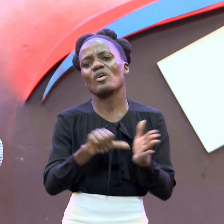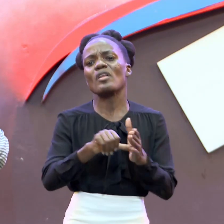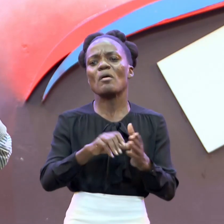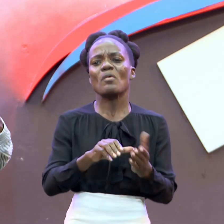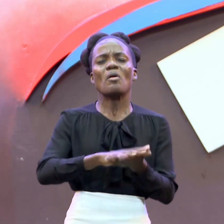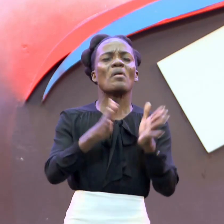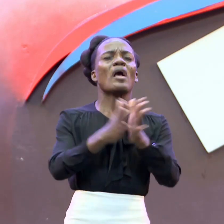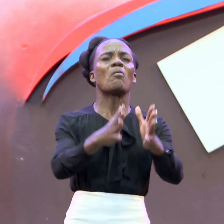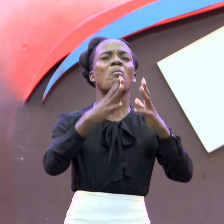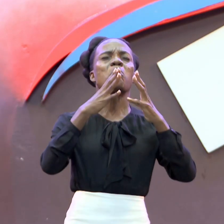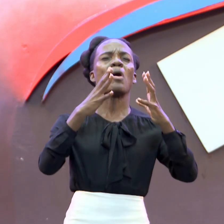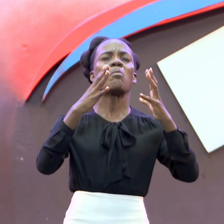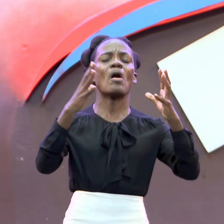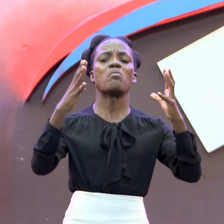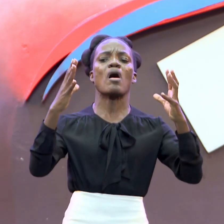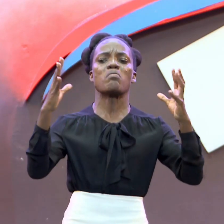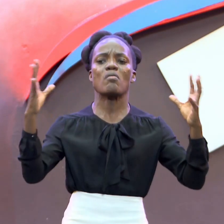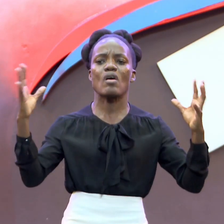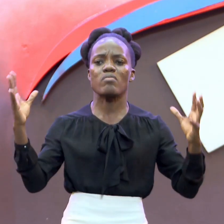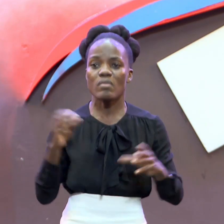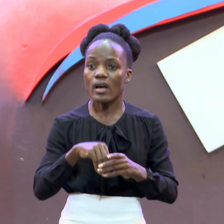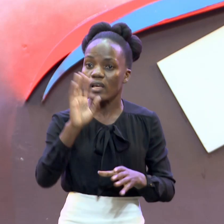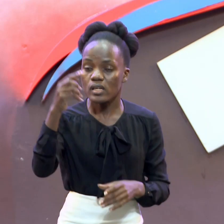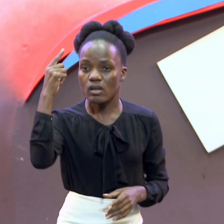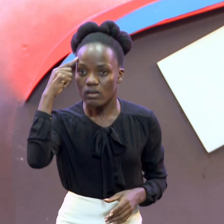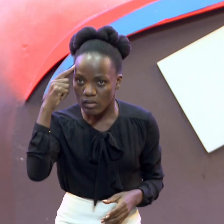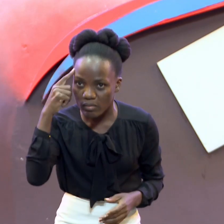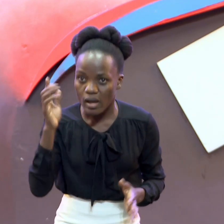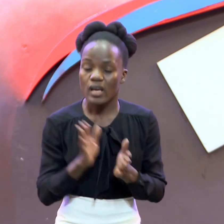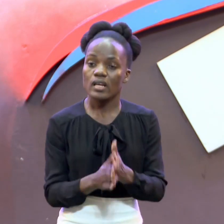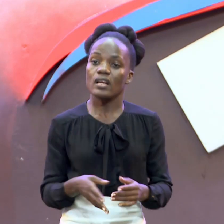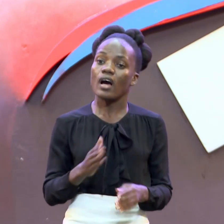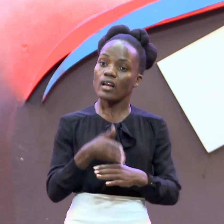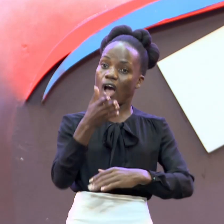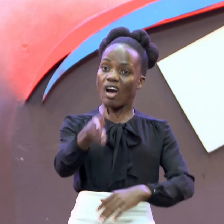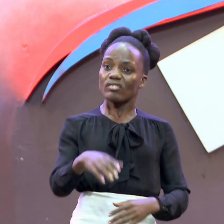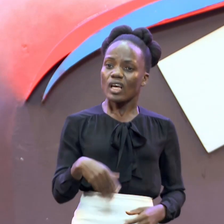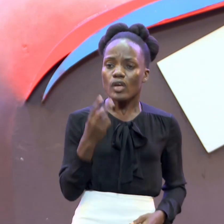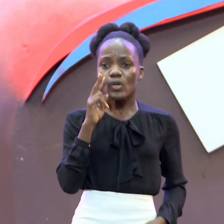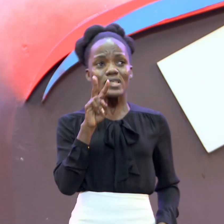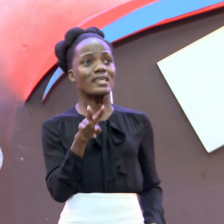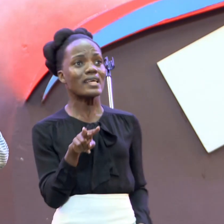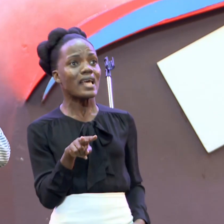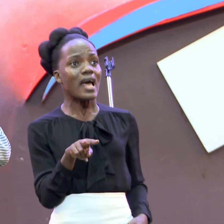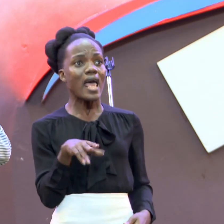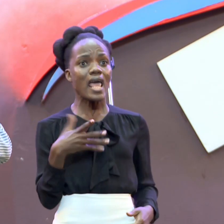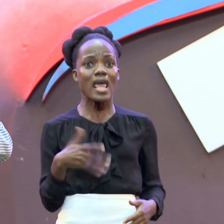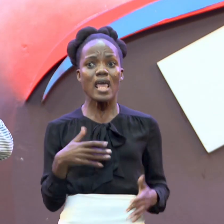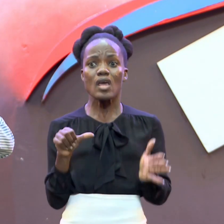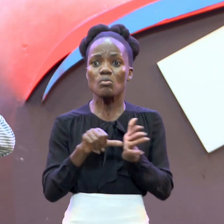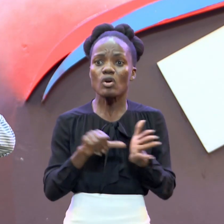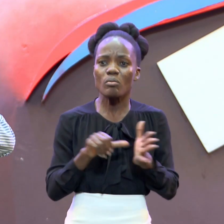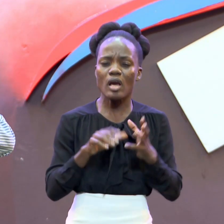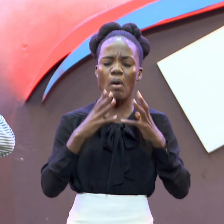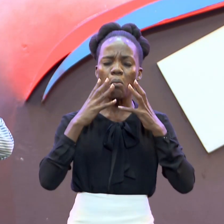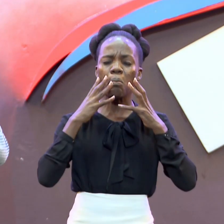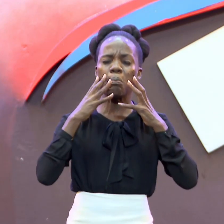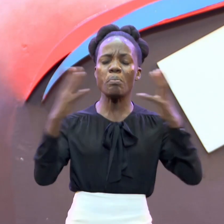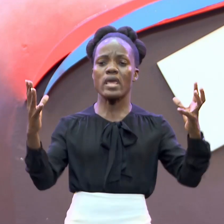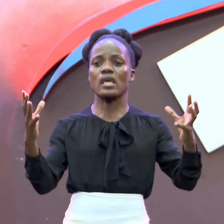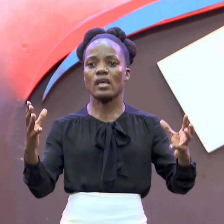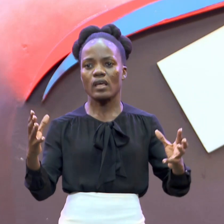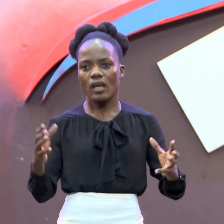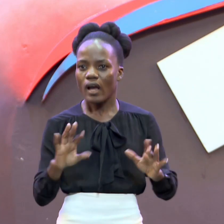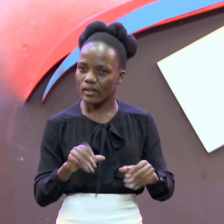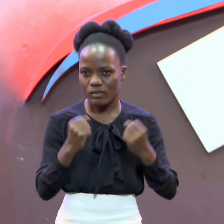More It Expands Within Your Mind And It Appears So Big It Appears You Will